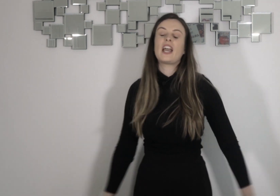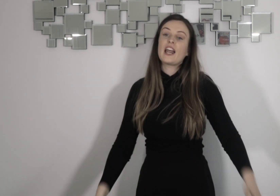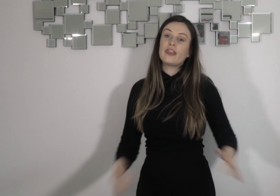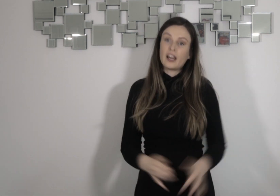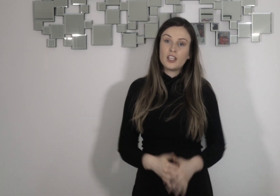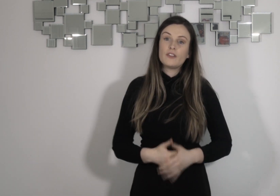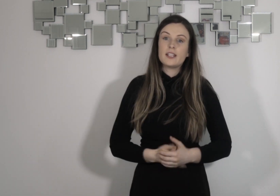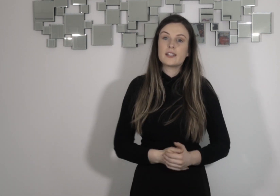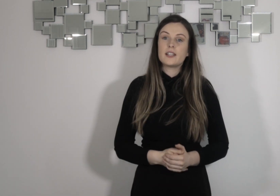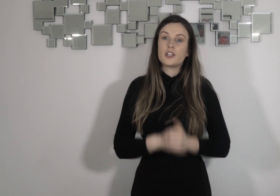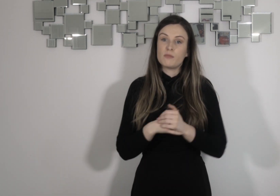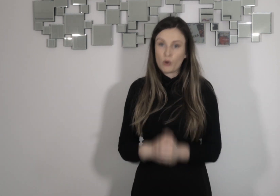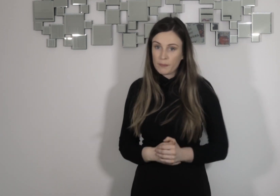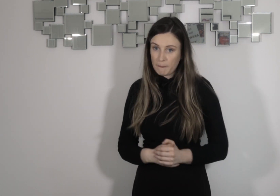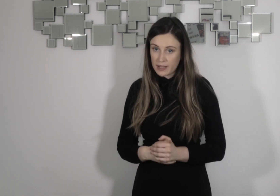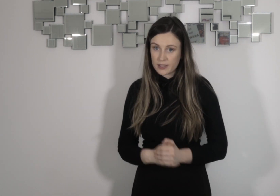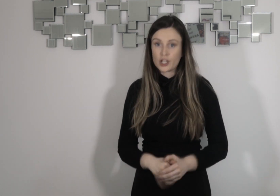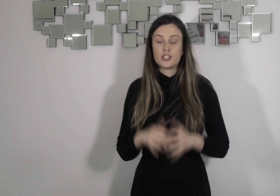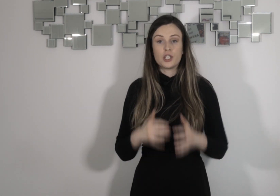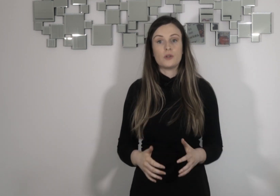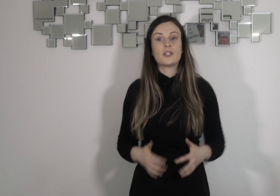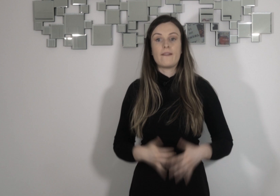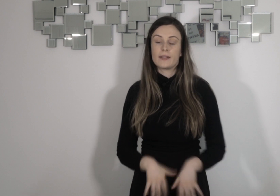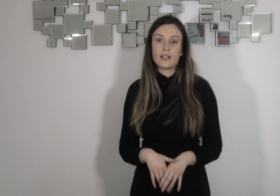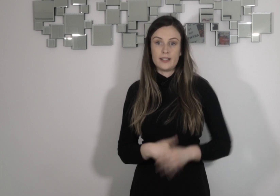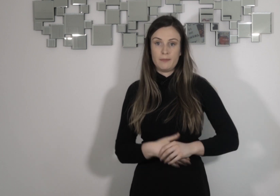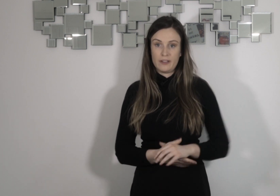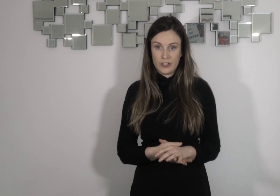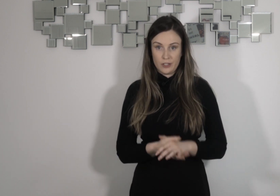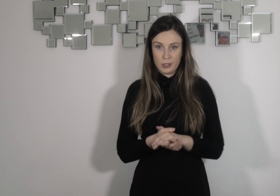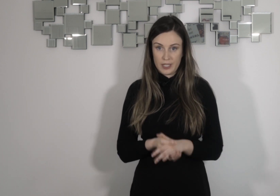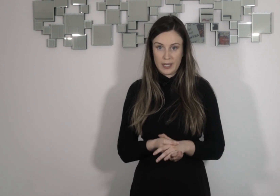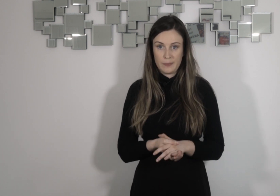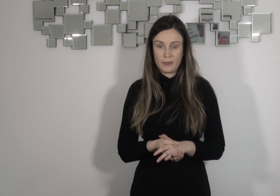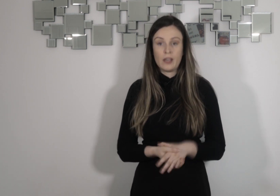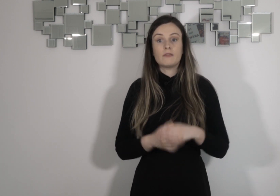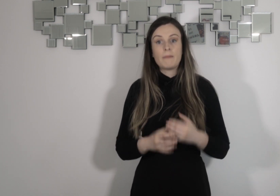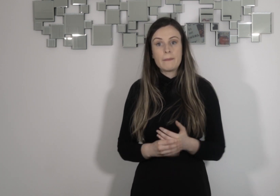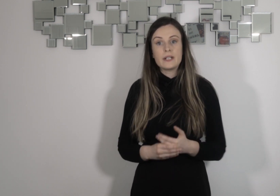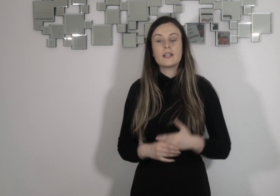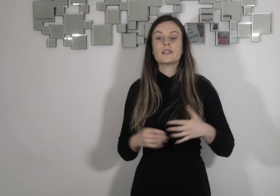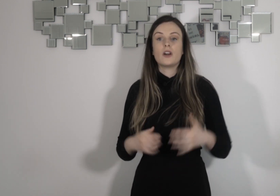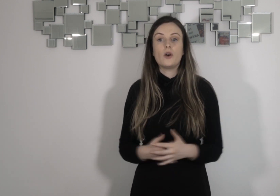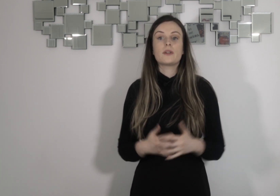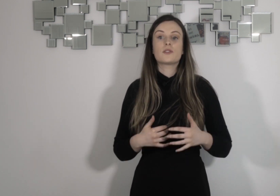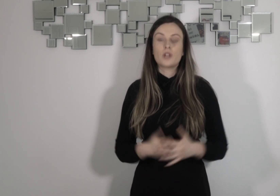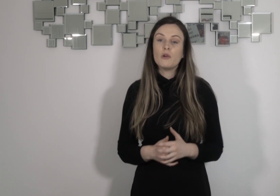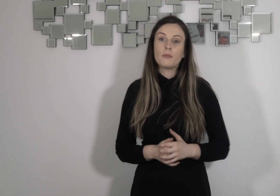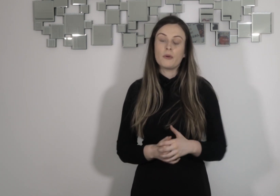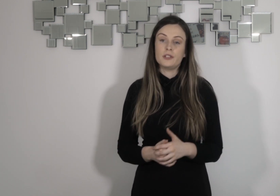Thank you for listening to the important message I chose to emphasise in my video today. Remember, it is always so important